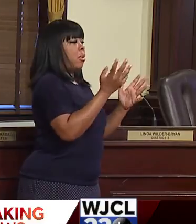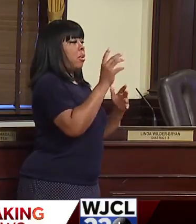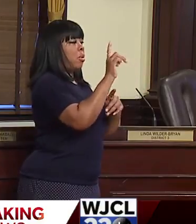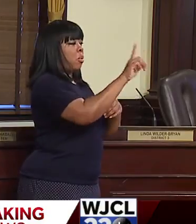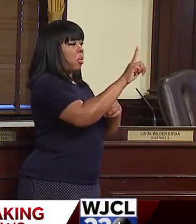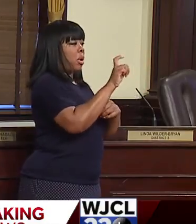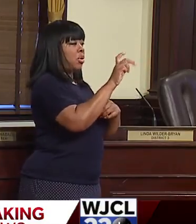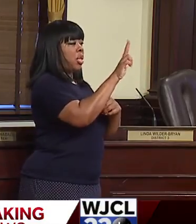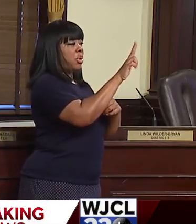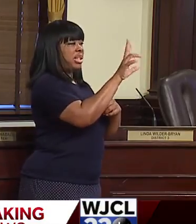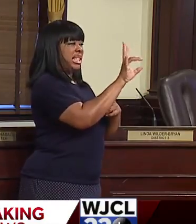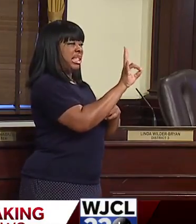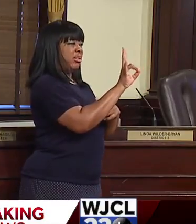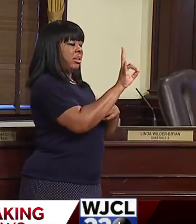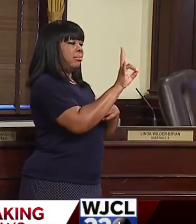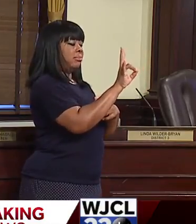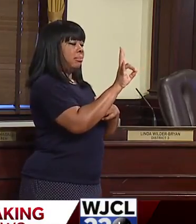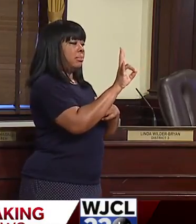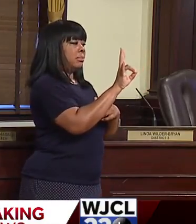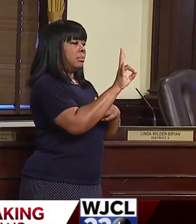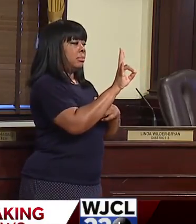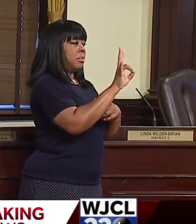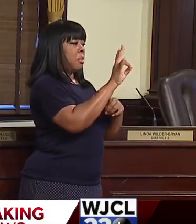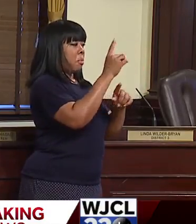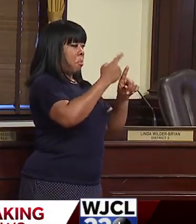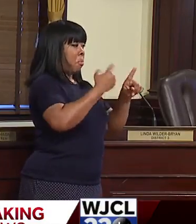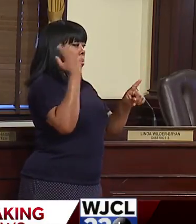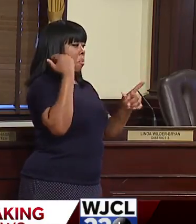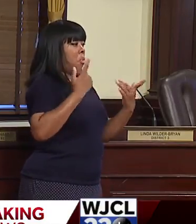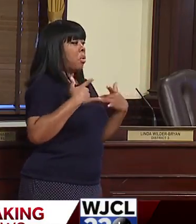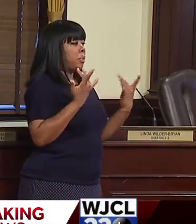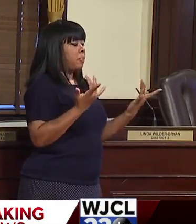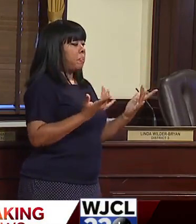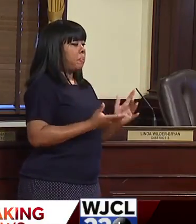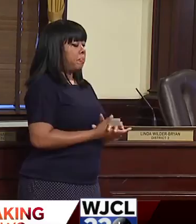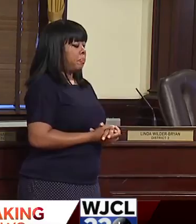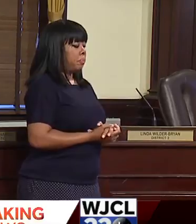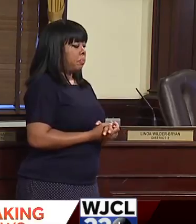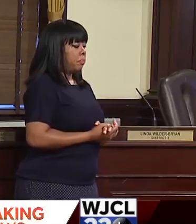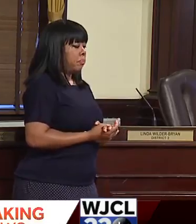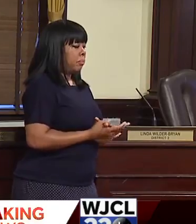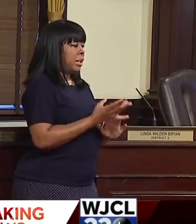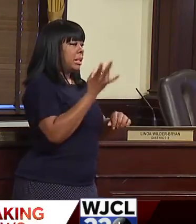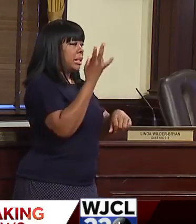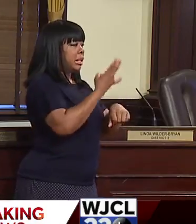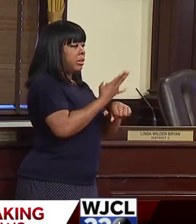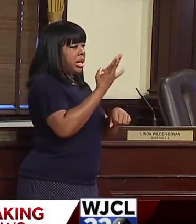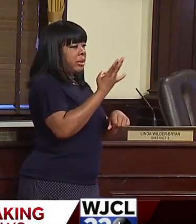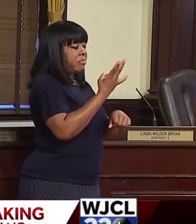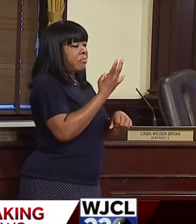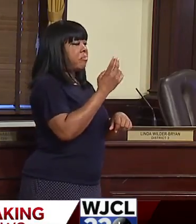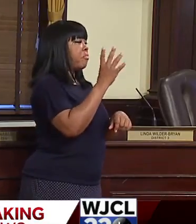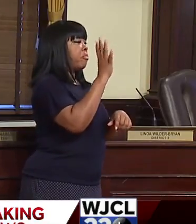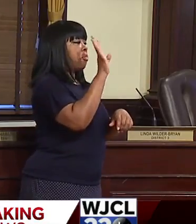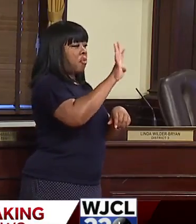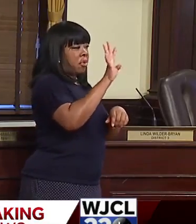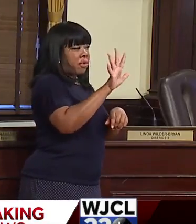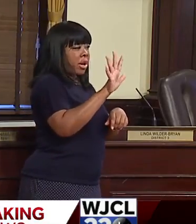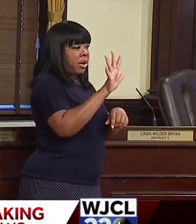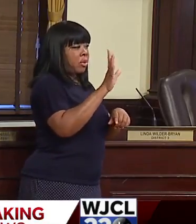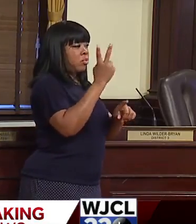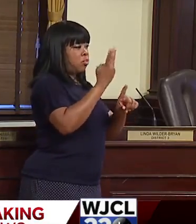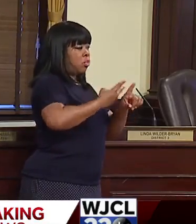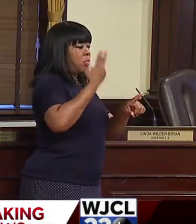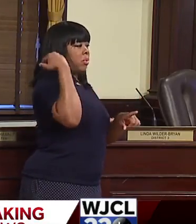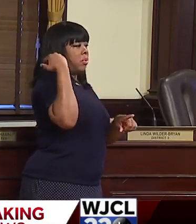137. One month ago, the seven-day average was about 45 cases, and two months